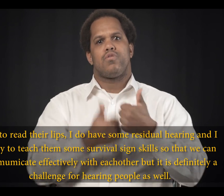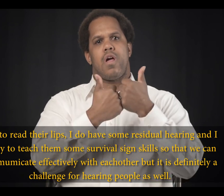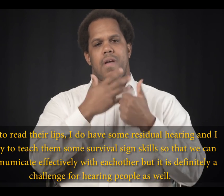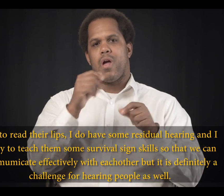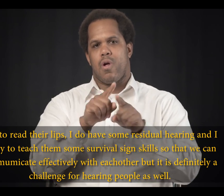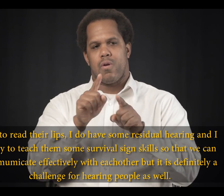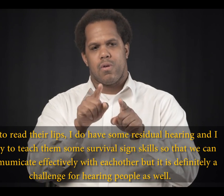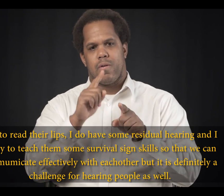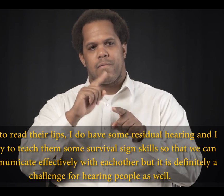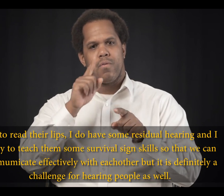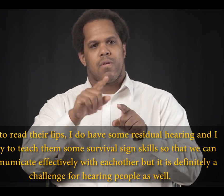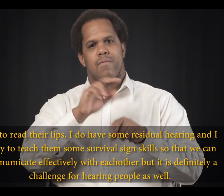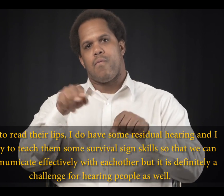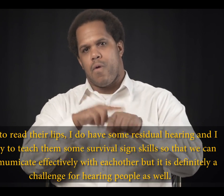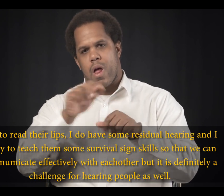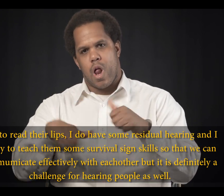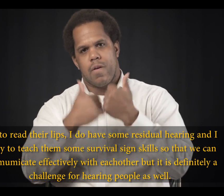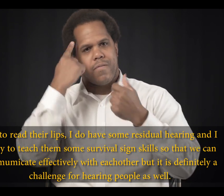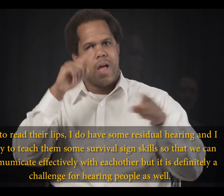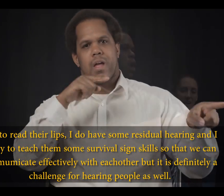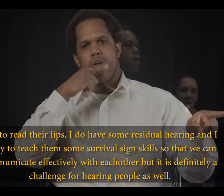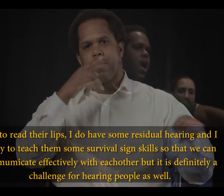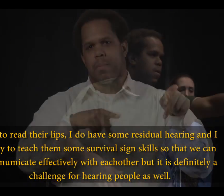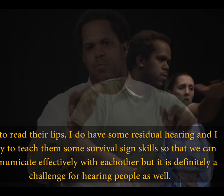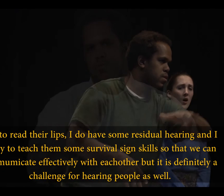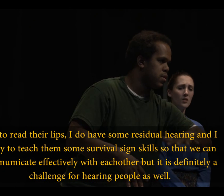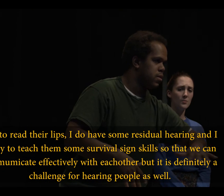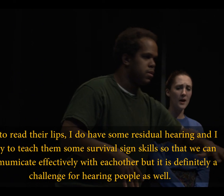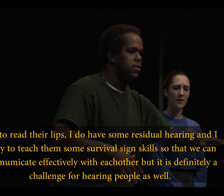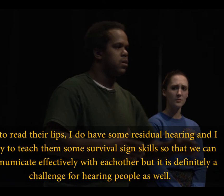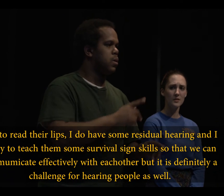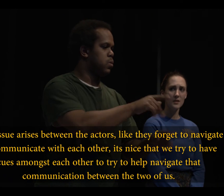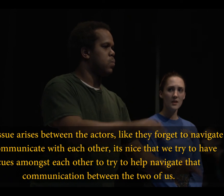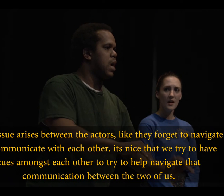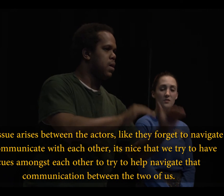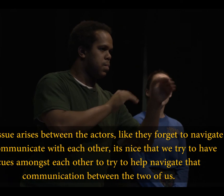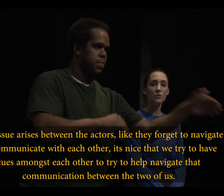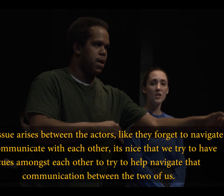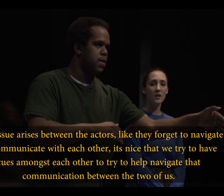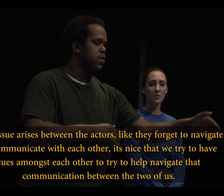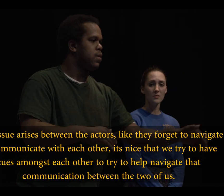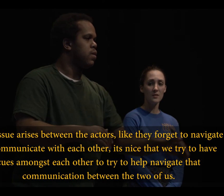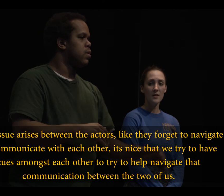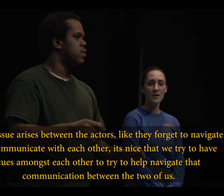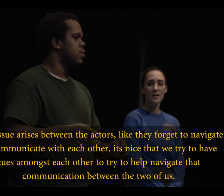But it is definitely a challenge for hearing people as well. If an issue arises between